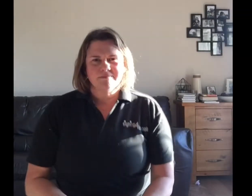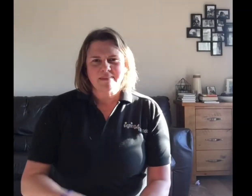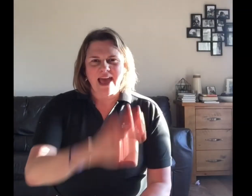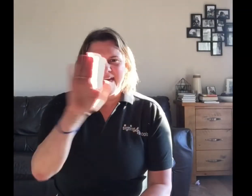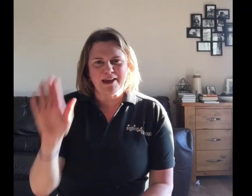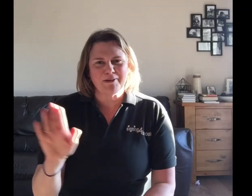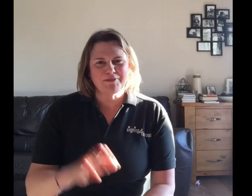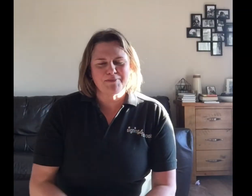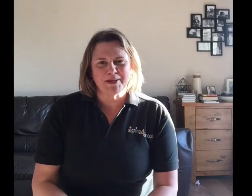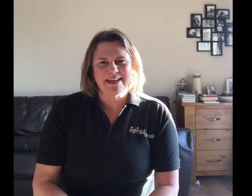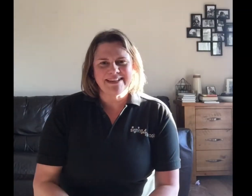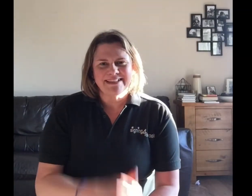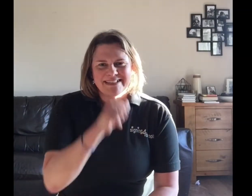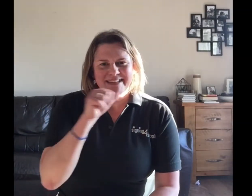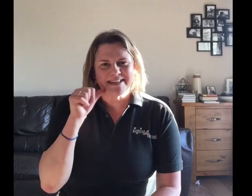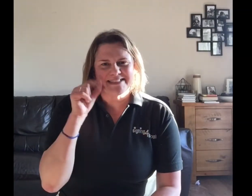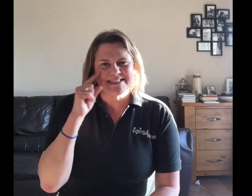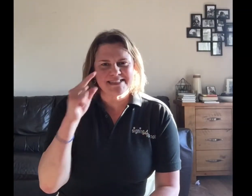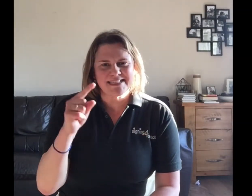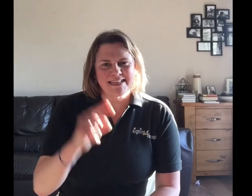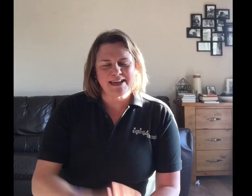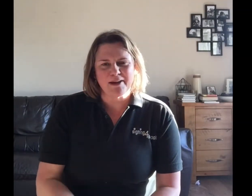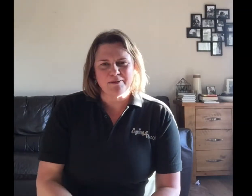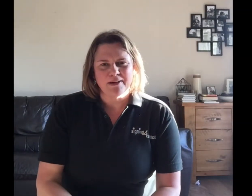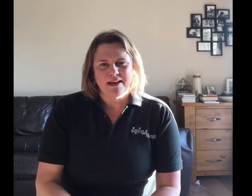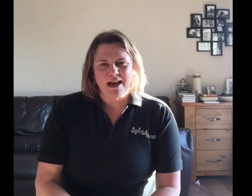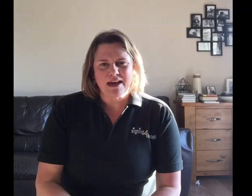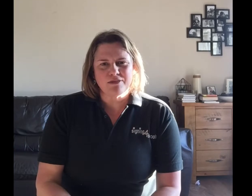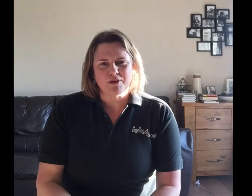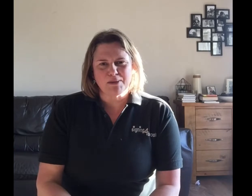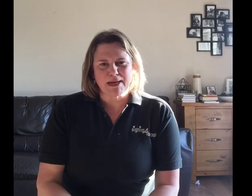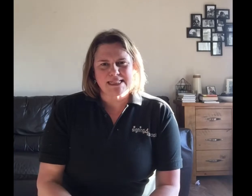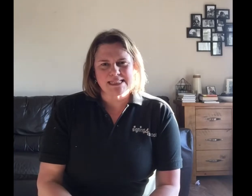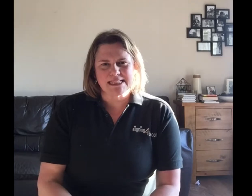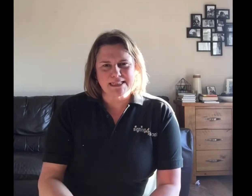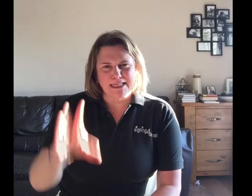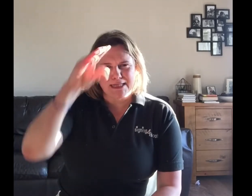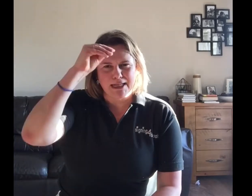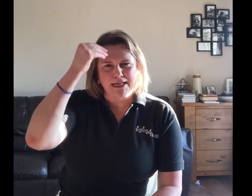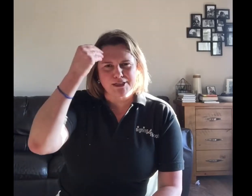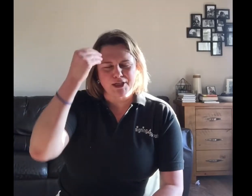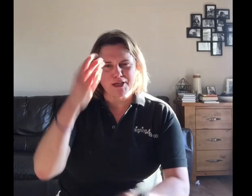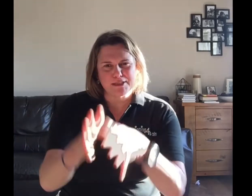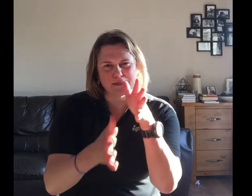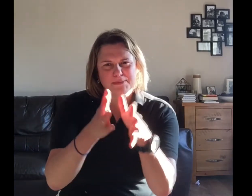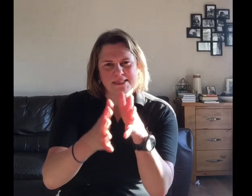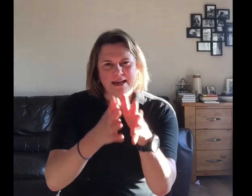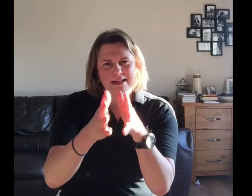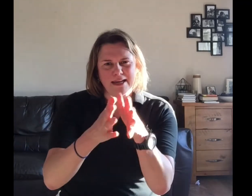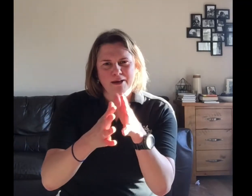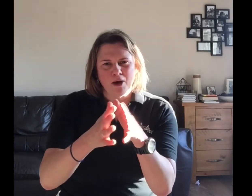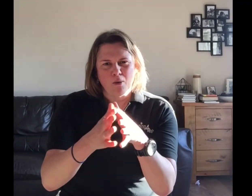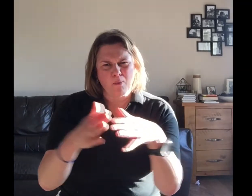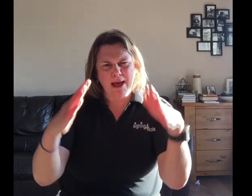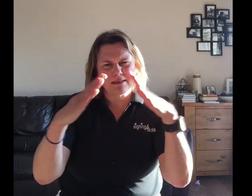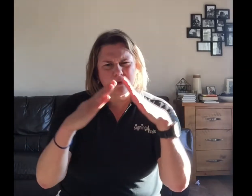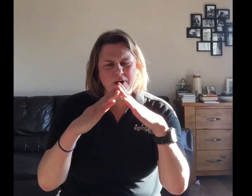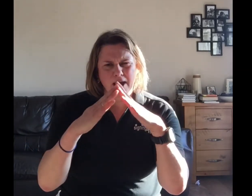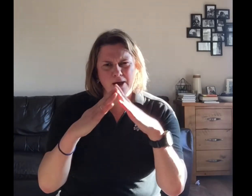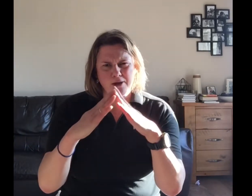Hello everybody, nice to see you. I thought you might still need like to learn some signing while you're at home